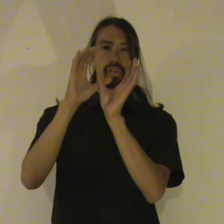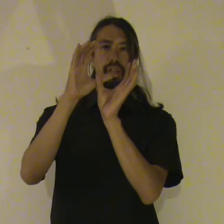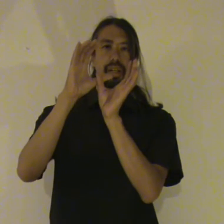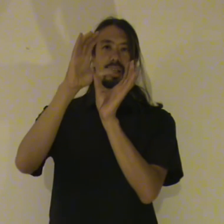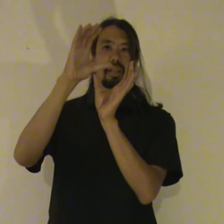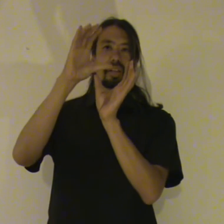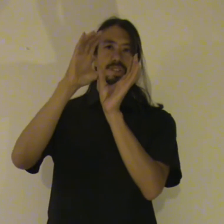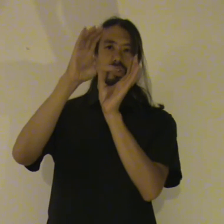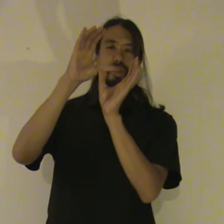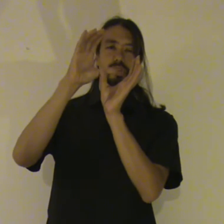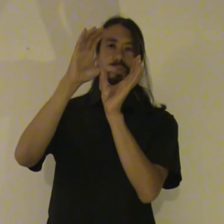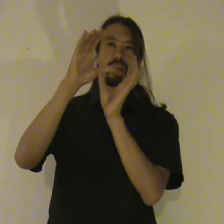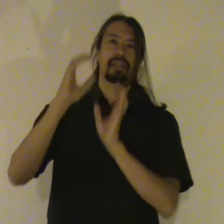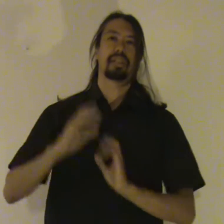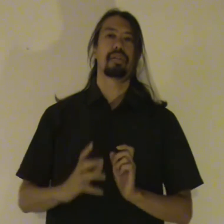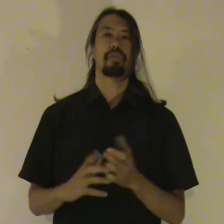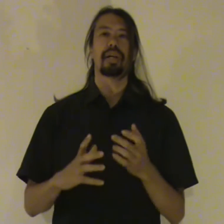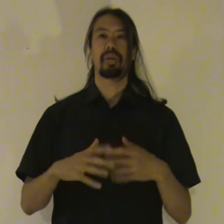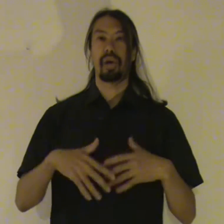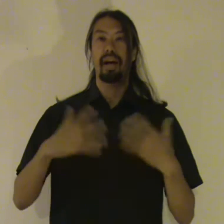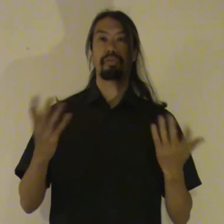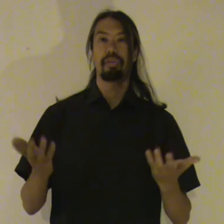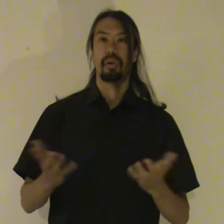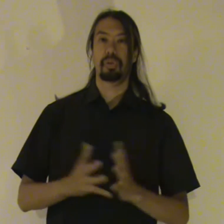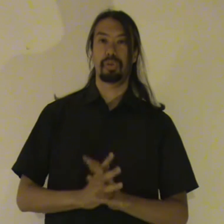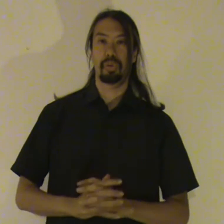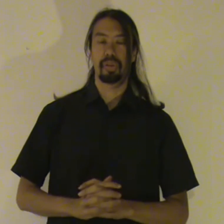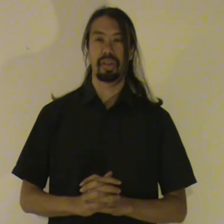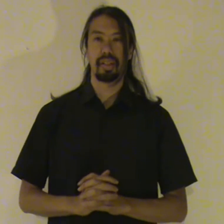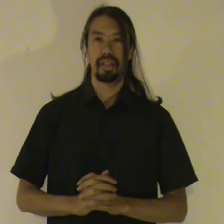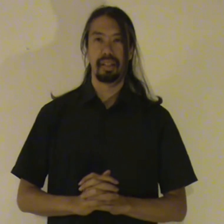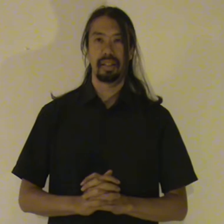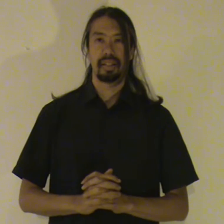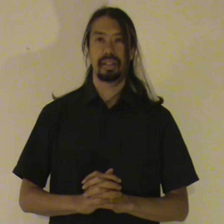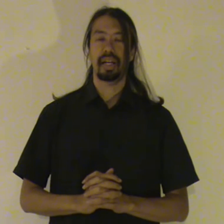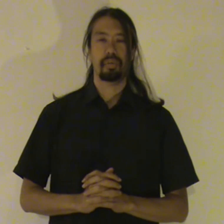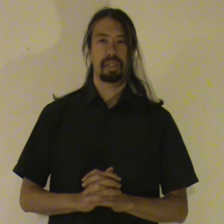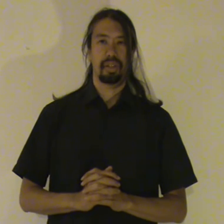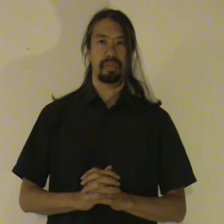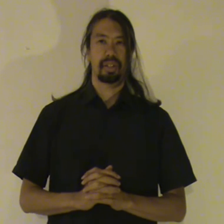there is some similarity. You think you have the whole truth. The entirety of it.